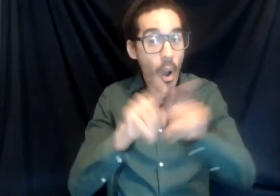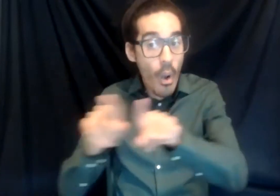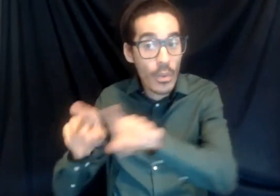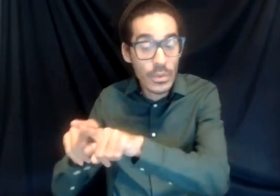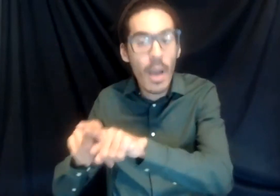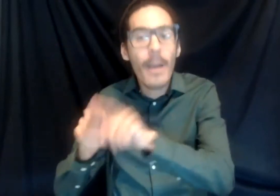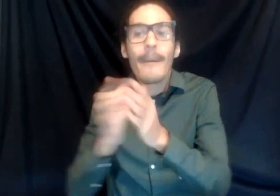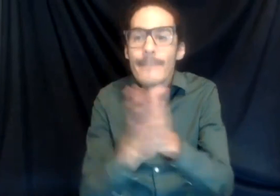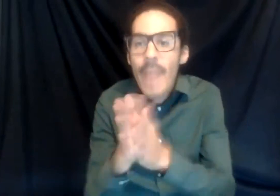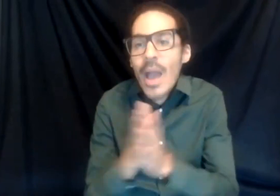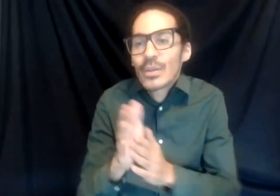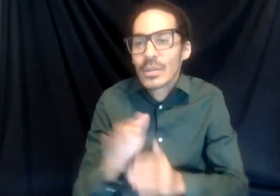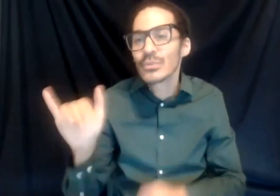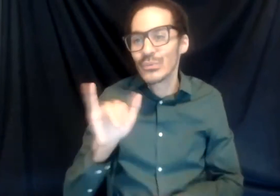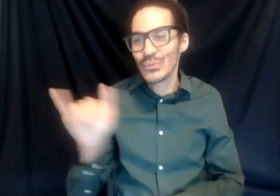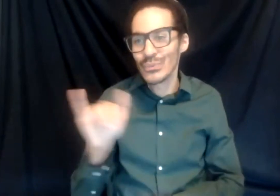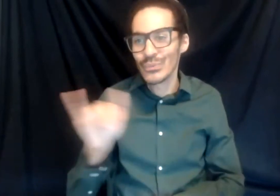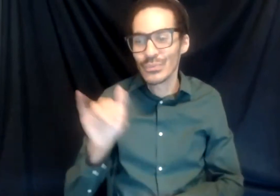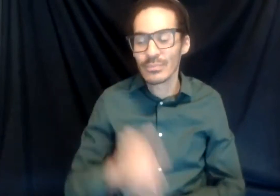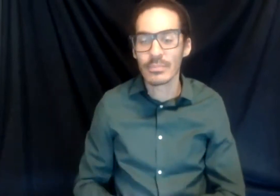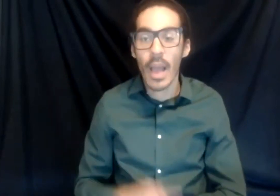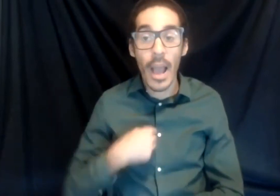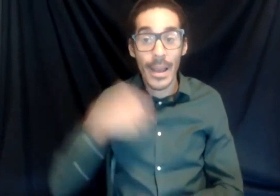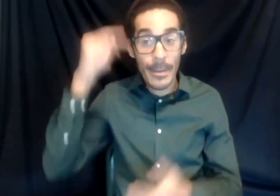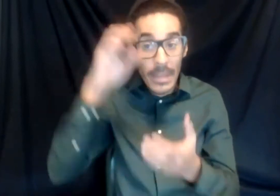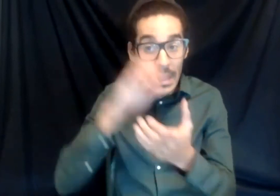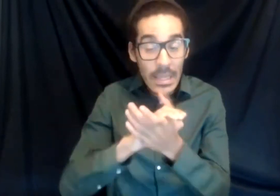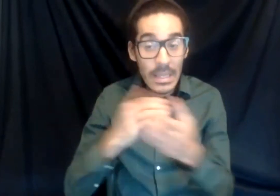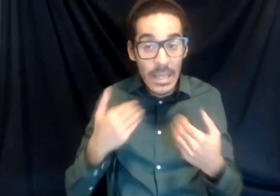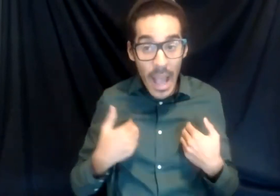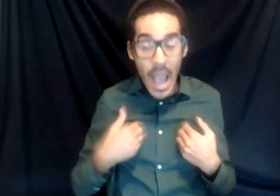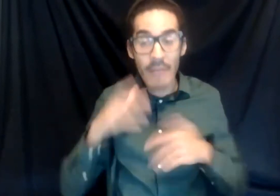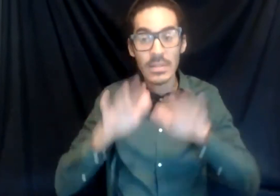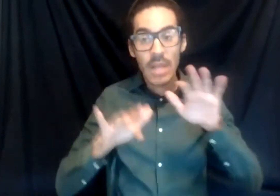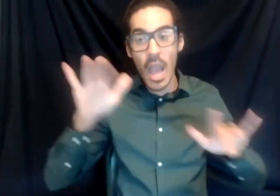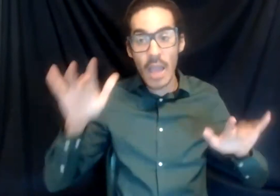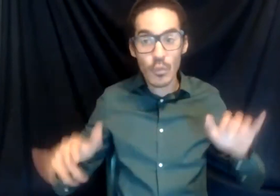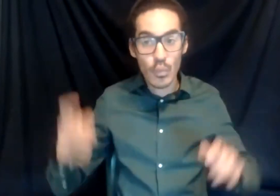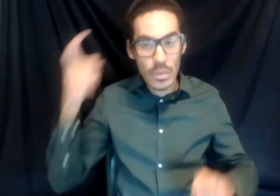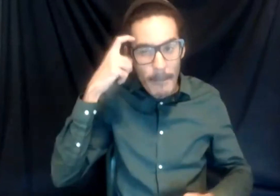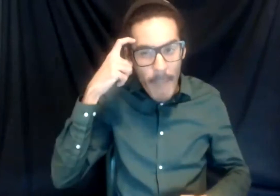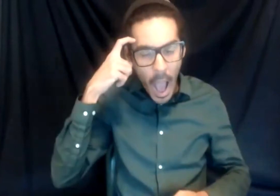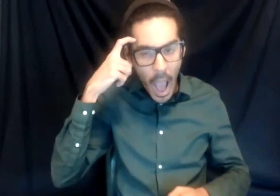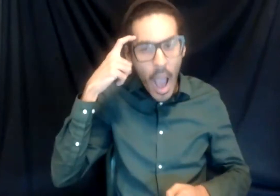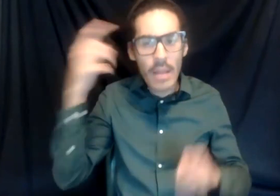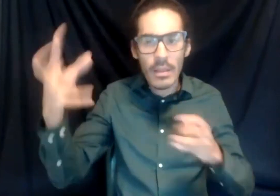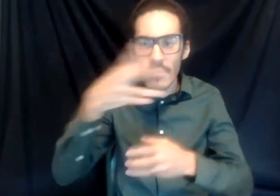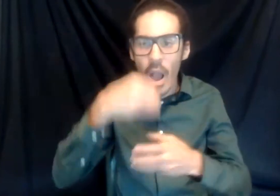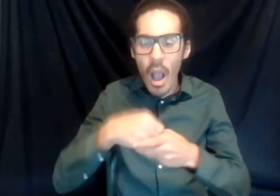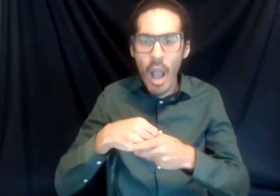about. I believe that having a diverse group of minds is ultimately going to lead to the best solution